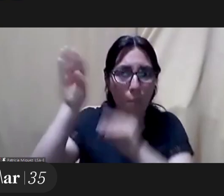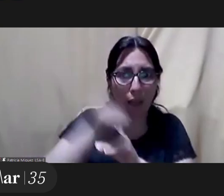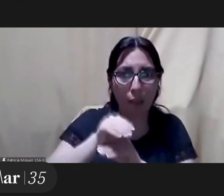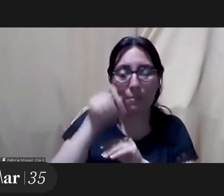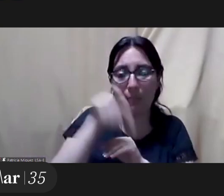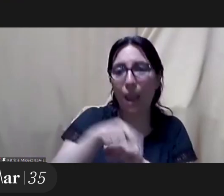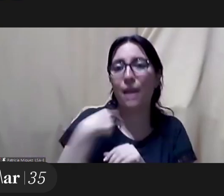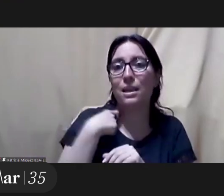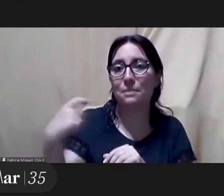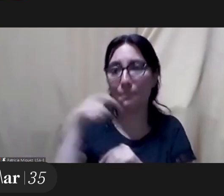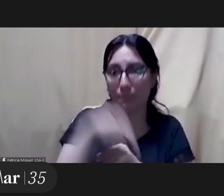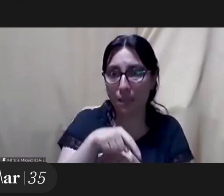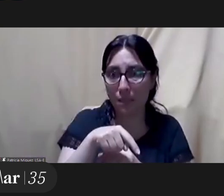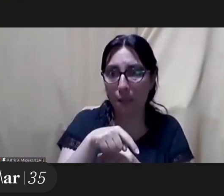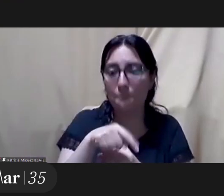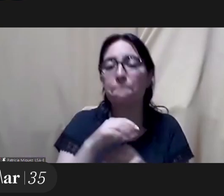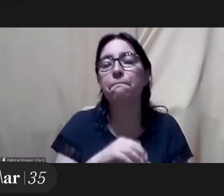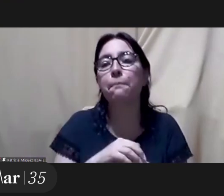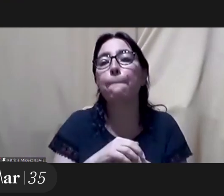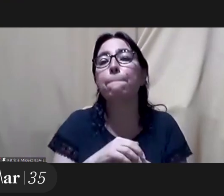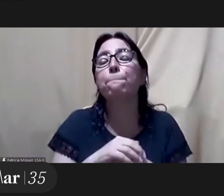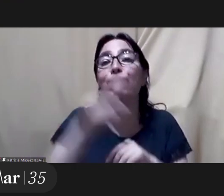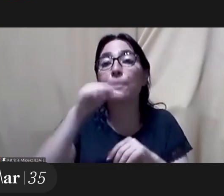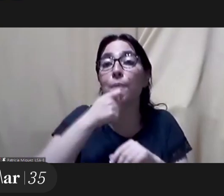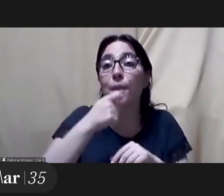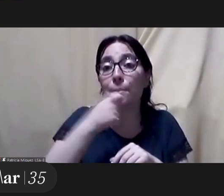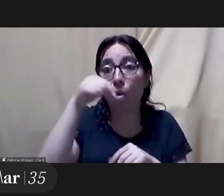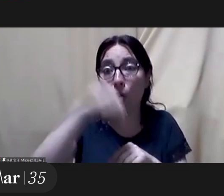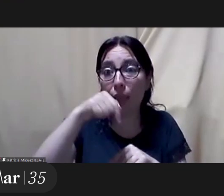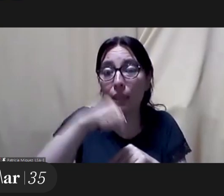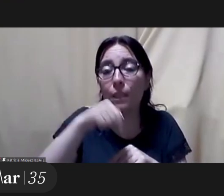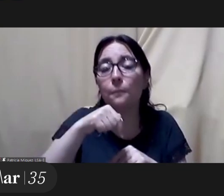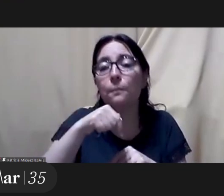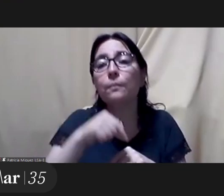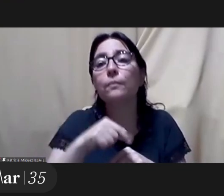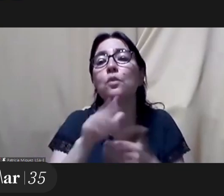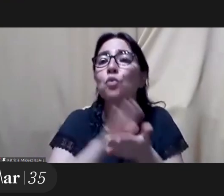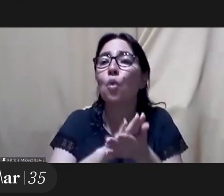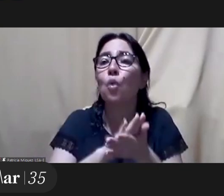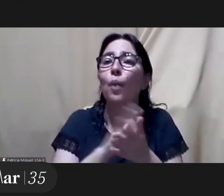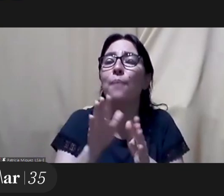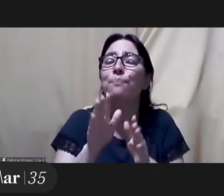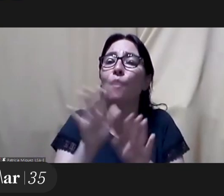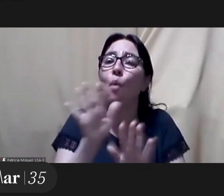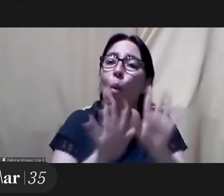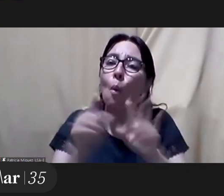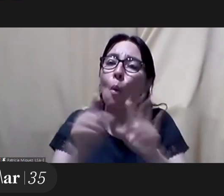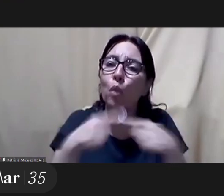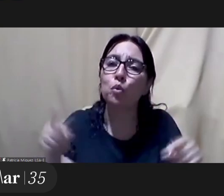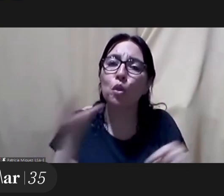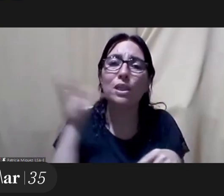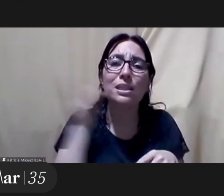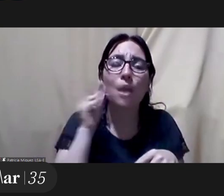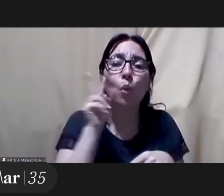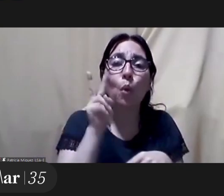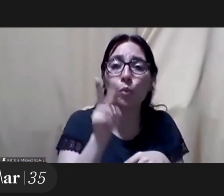from that european framework we adapt to the regulations of each country so for audio visual productions we have